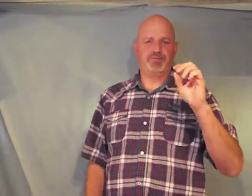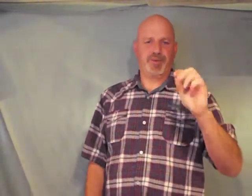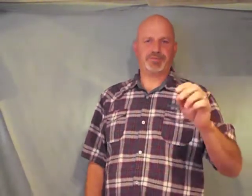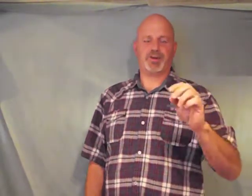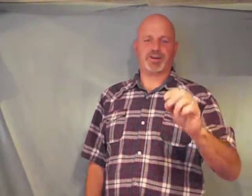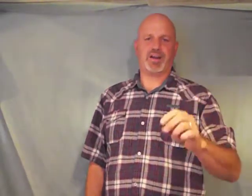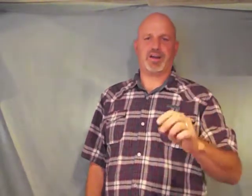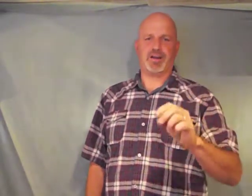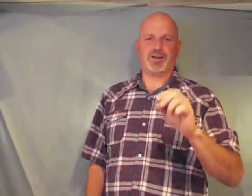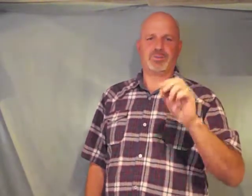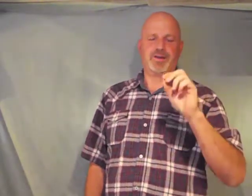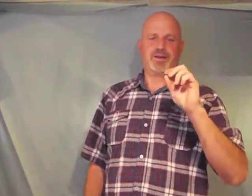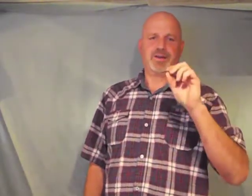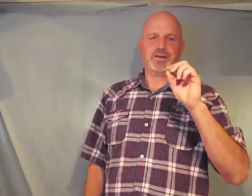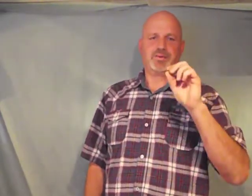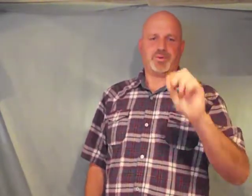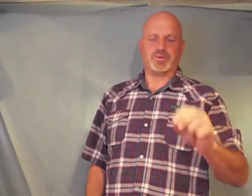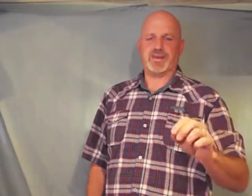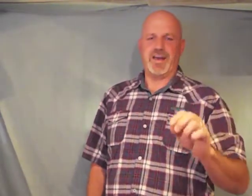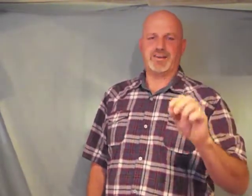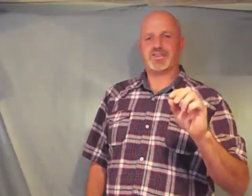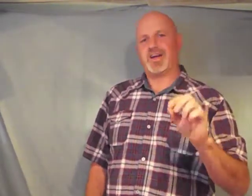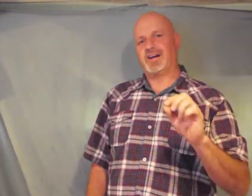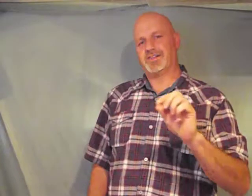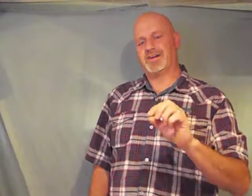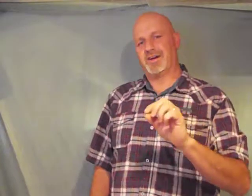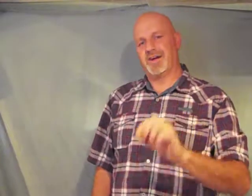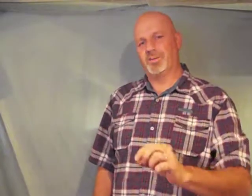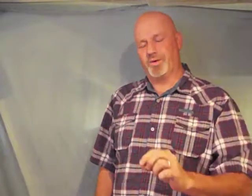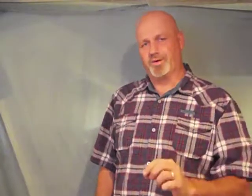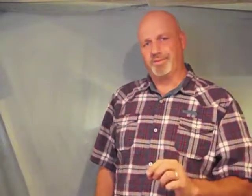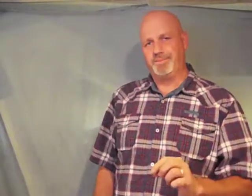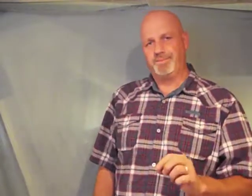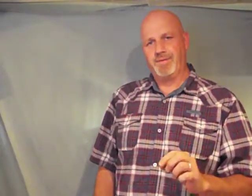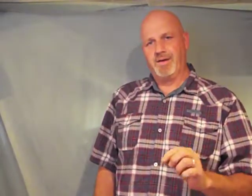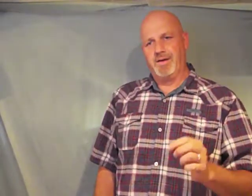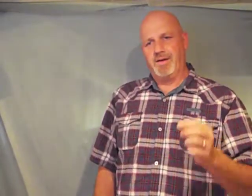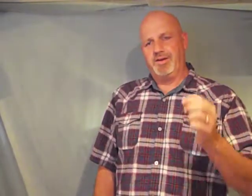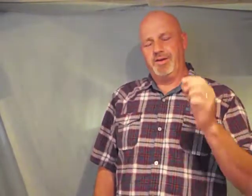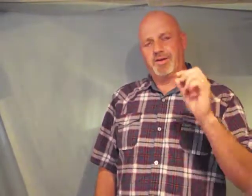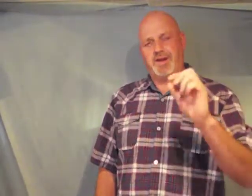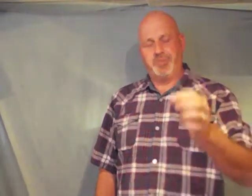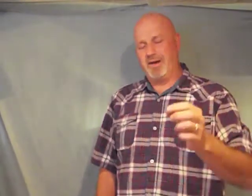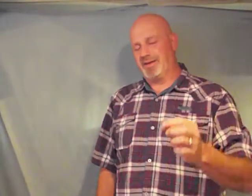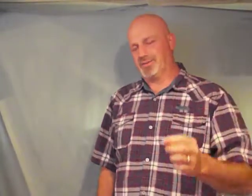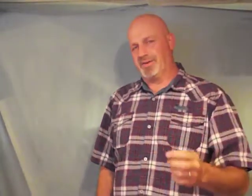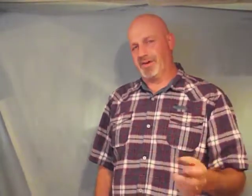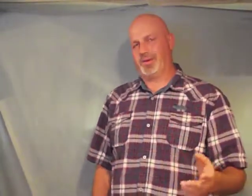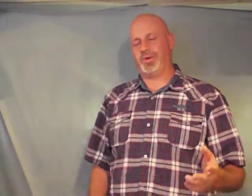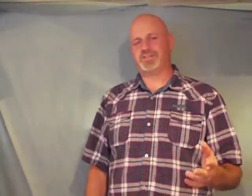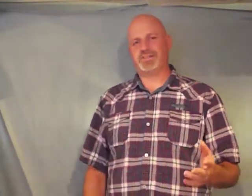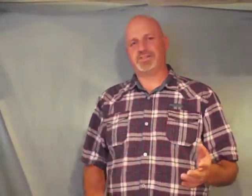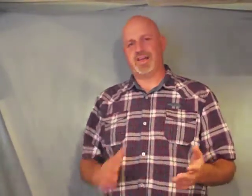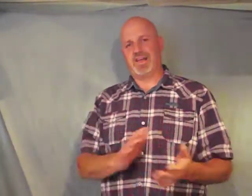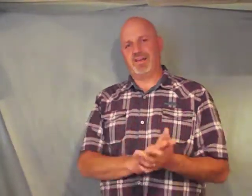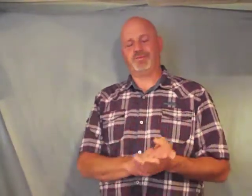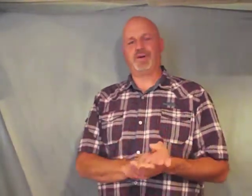facebook.com forward slash gods art and word you can email us with any questions at info